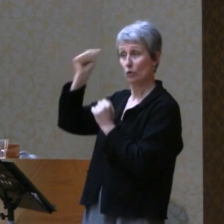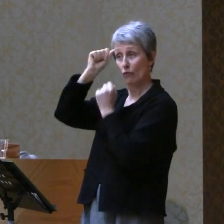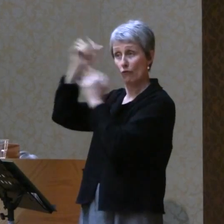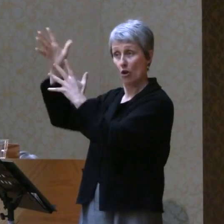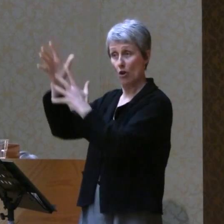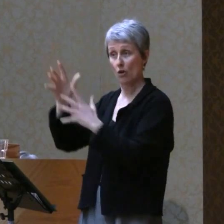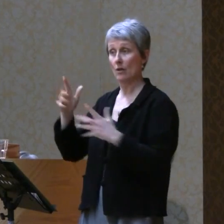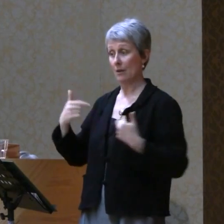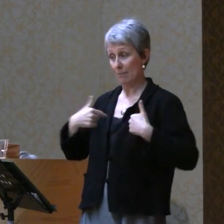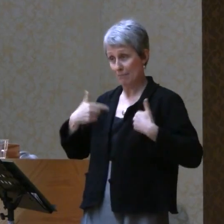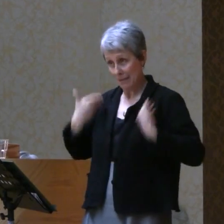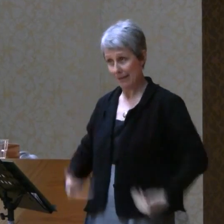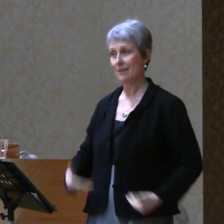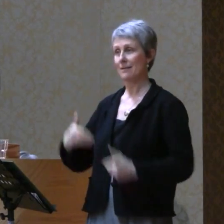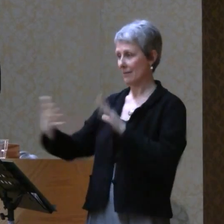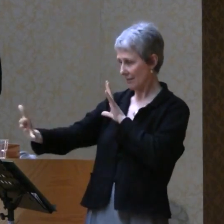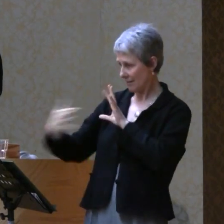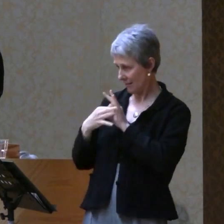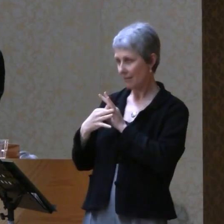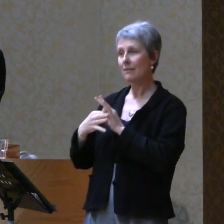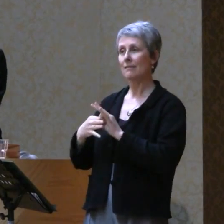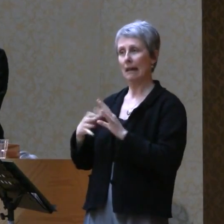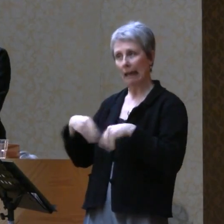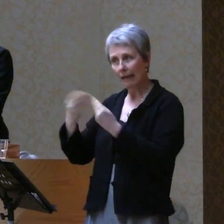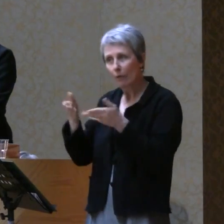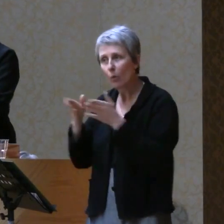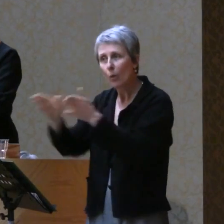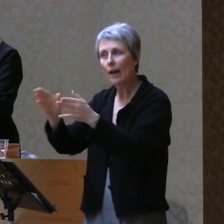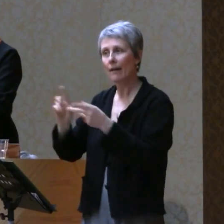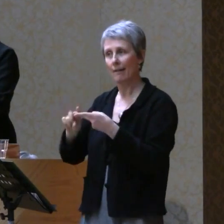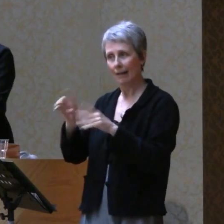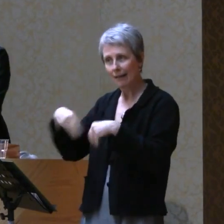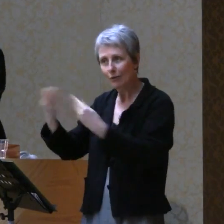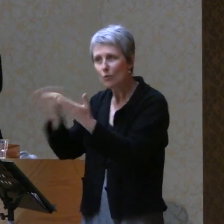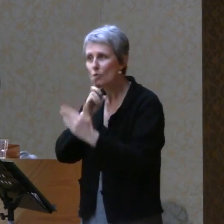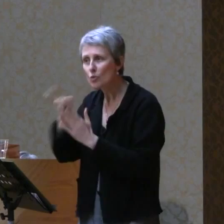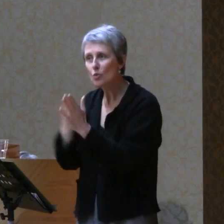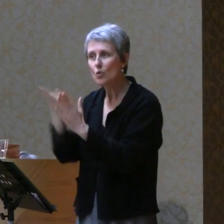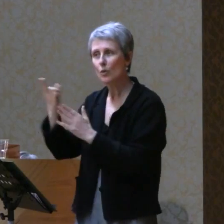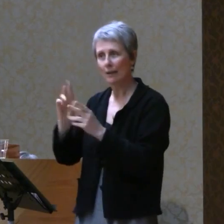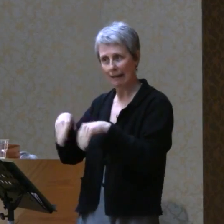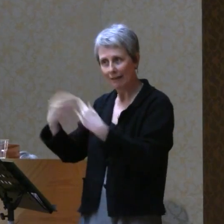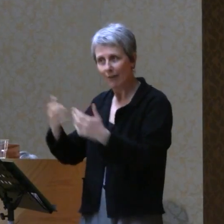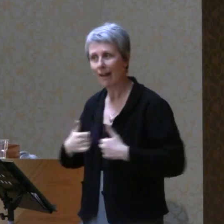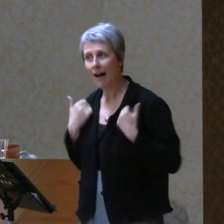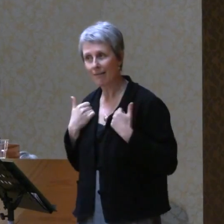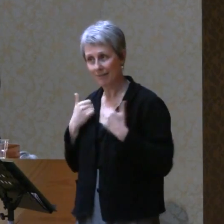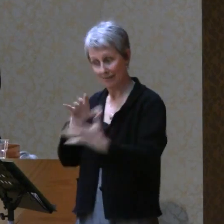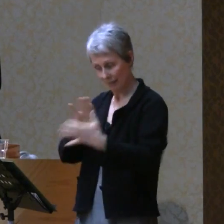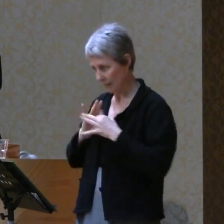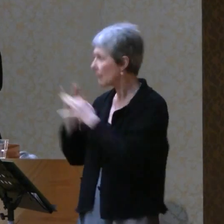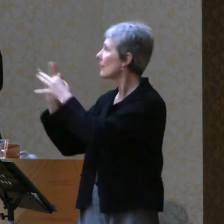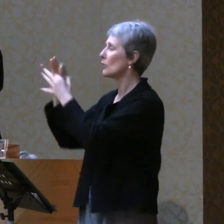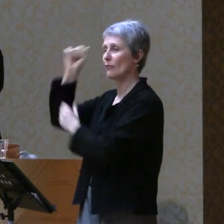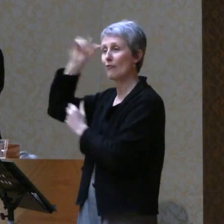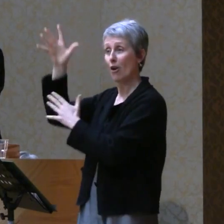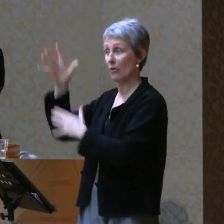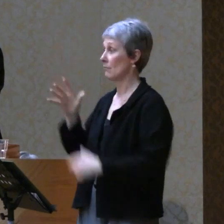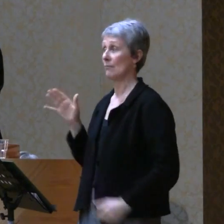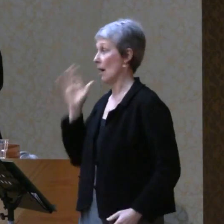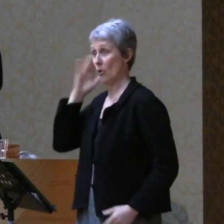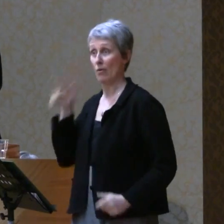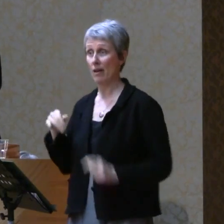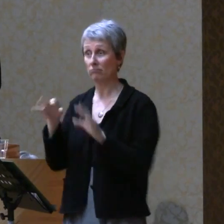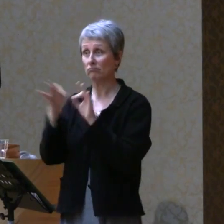to the Father but by me. I lit up. I know this chapter and I love this chapter.